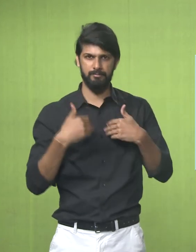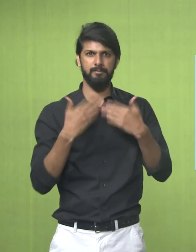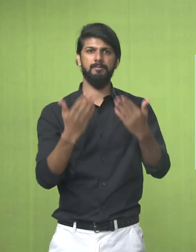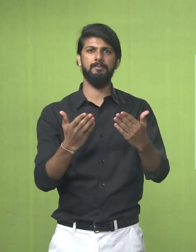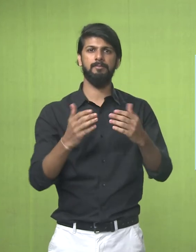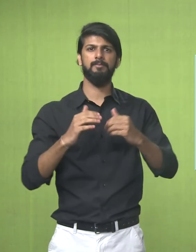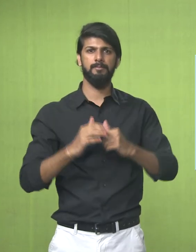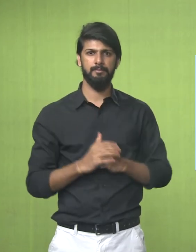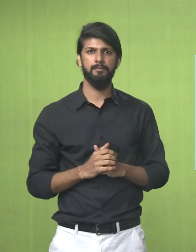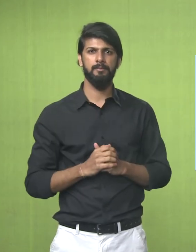discuss